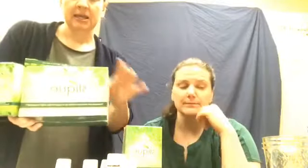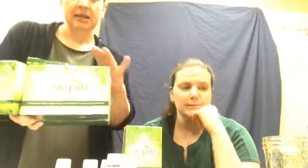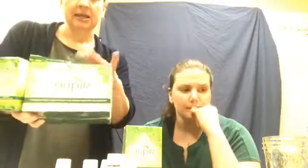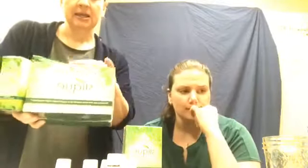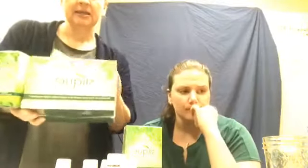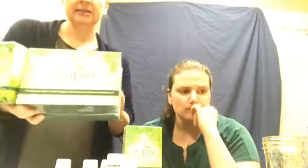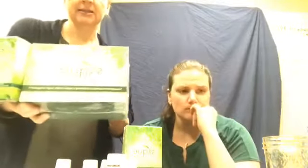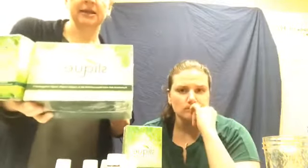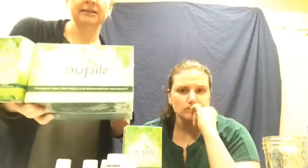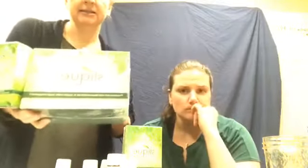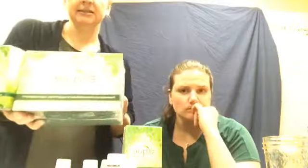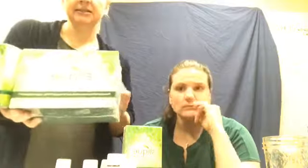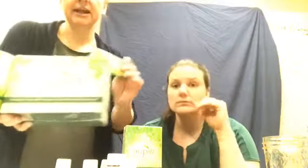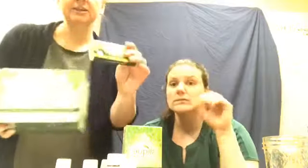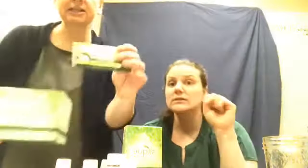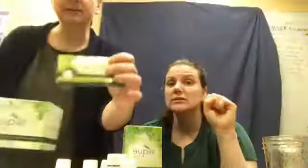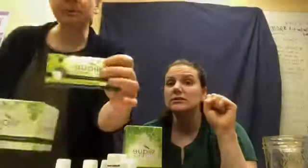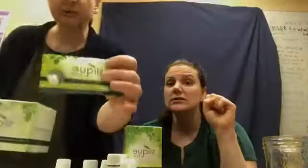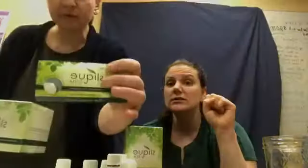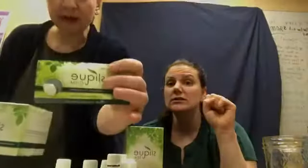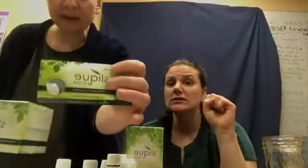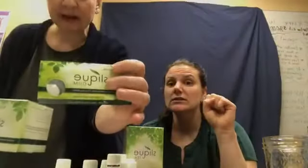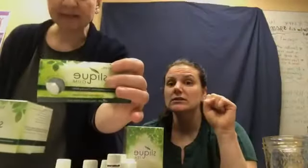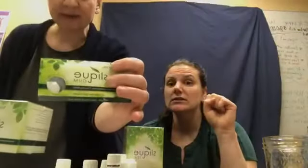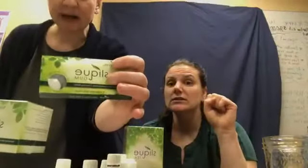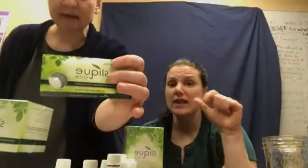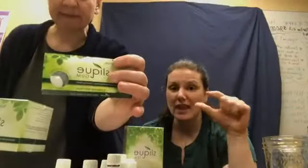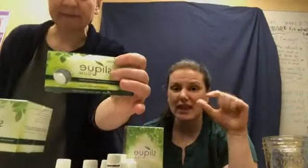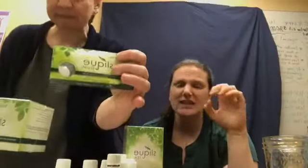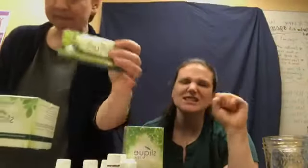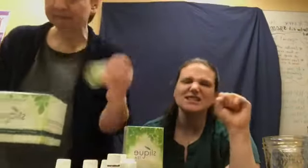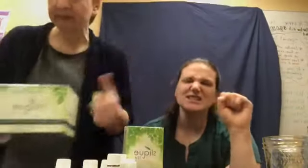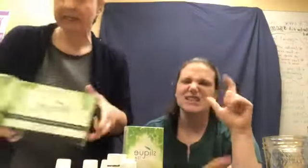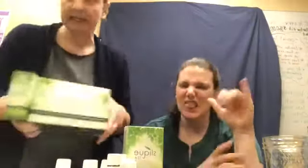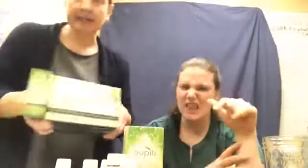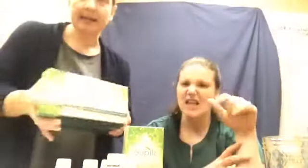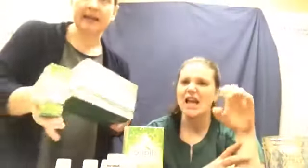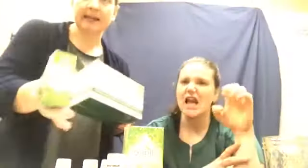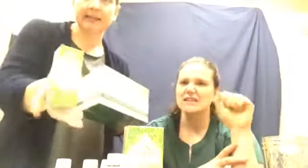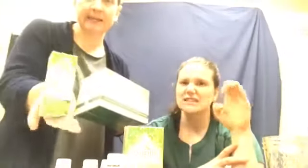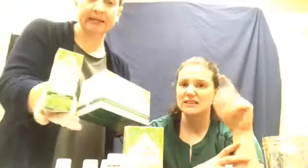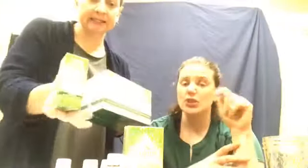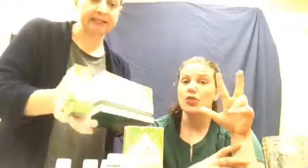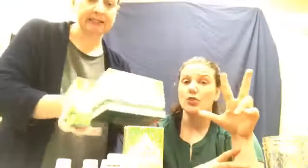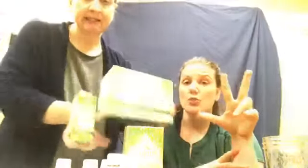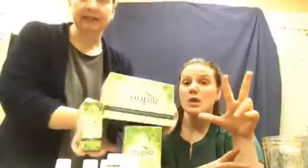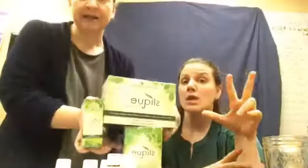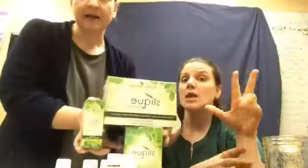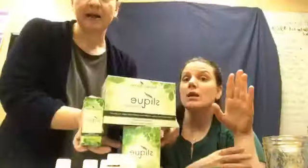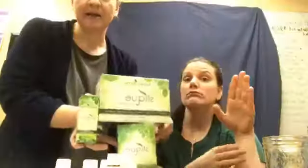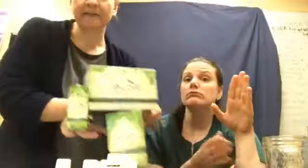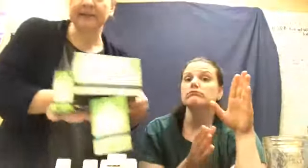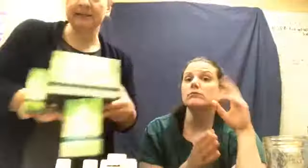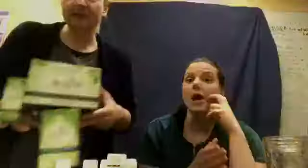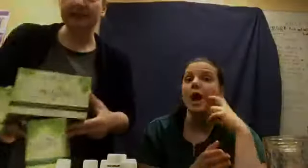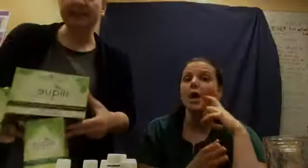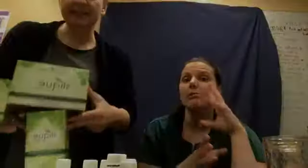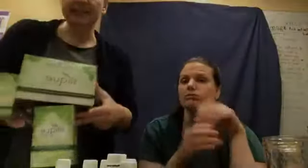So, Sleek Essence. It actually comes with three packs of gum. And, this. All of these are the Assist